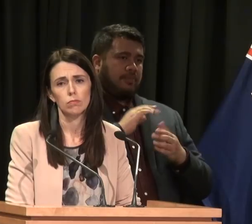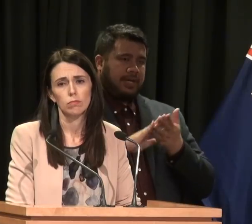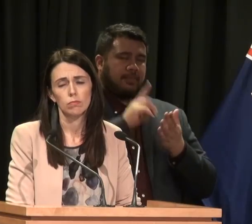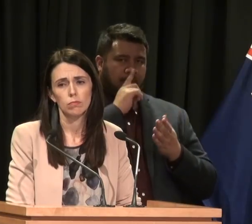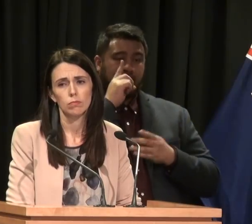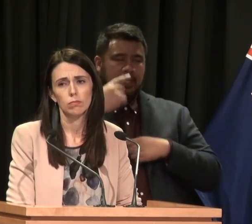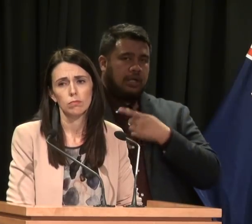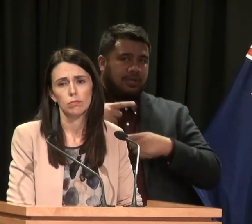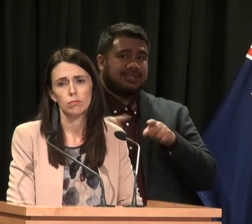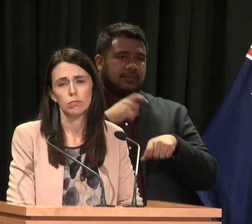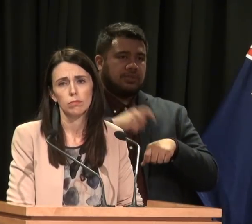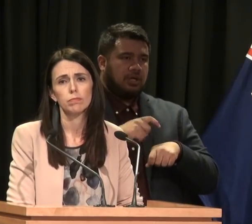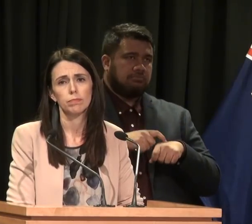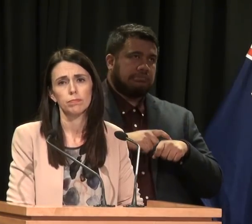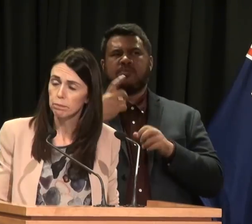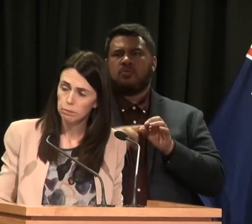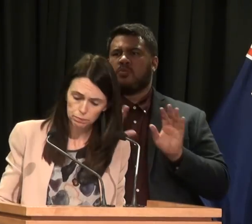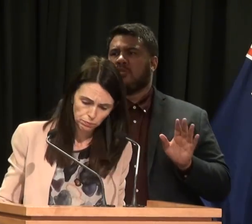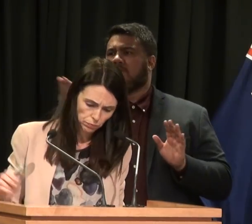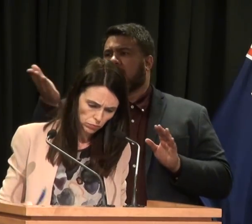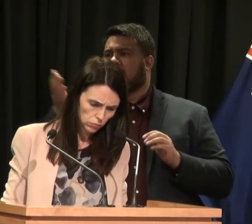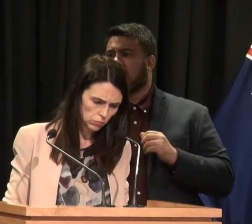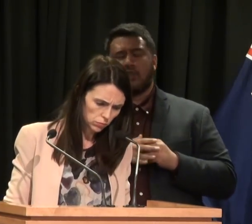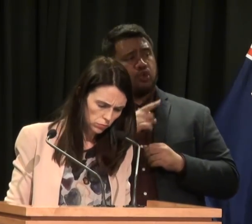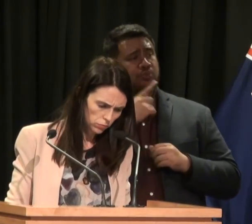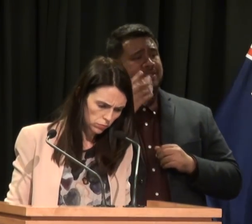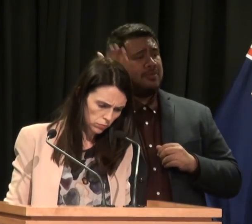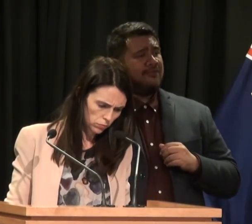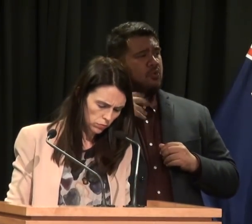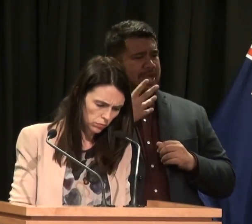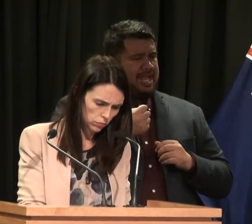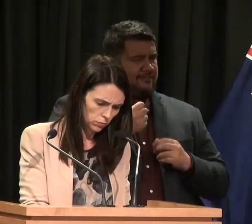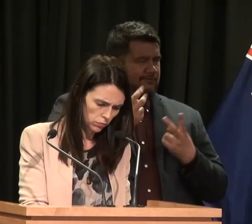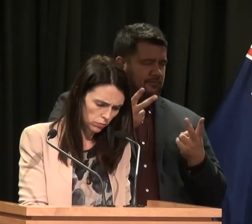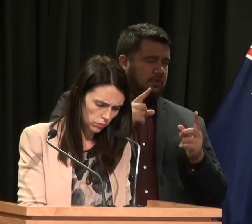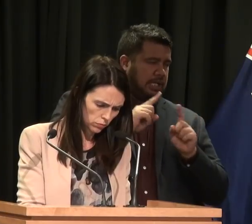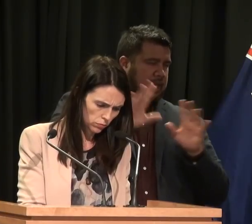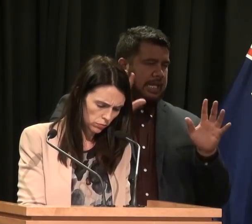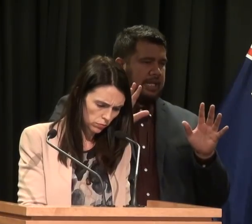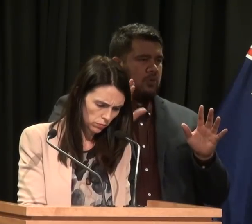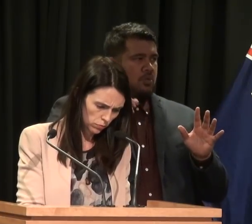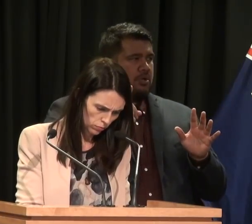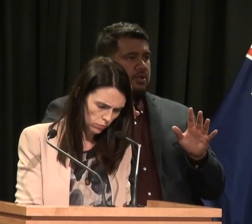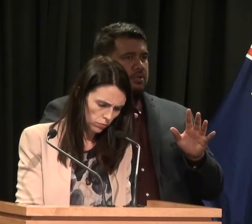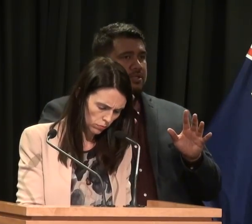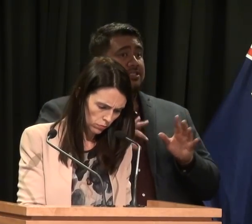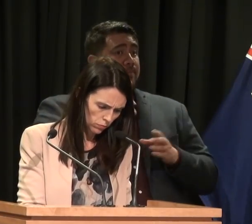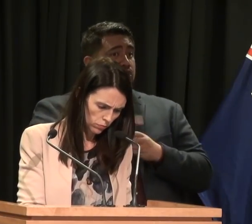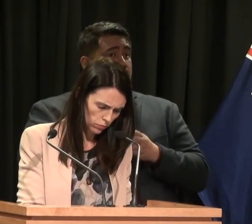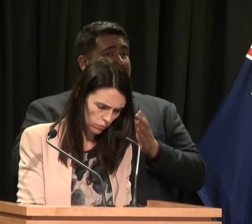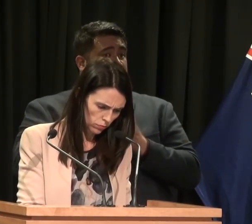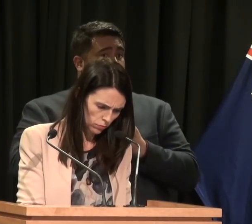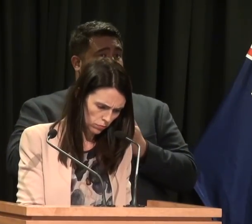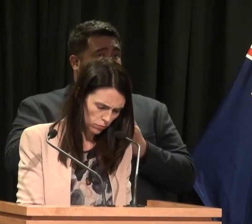the fact that you have to have a balance of risk. You said earlier that there was clearly an interaction between the deposit insurance scheme and the bank's